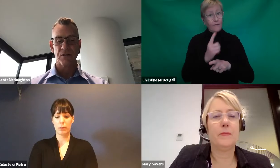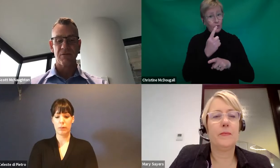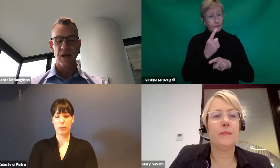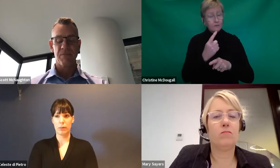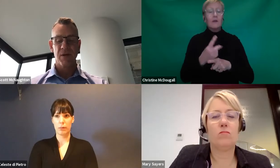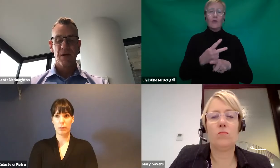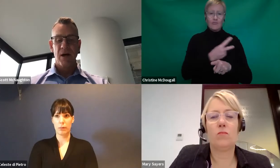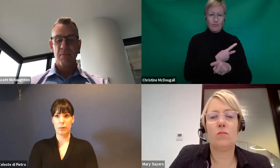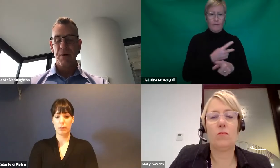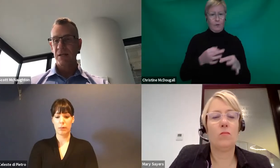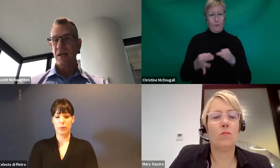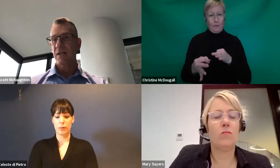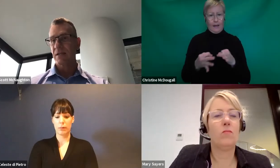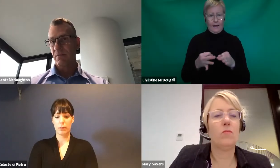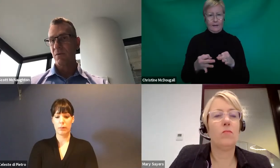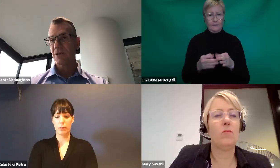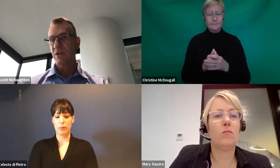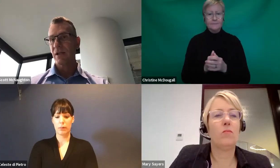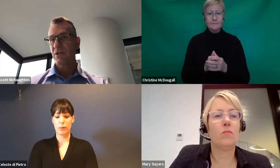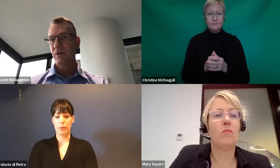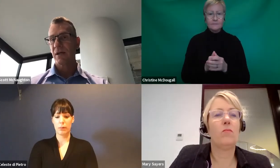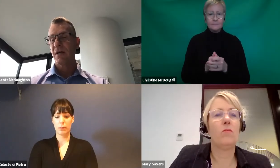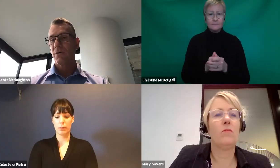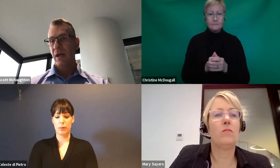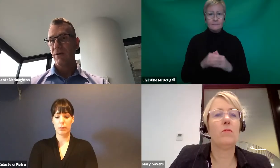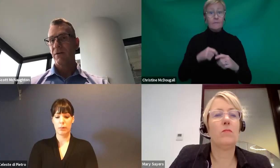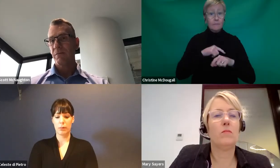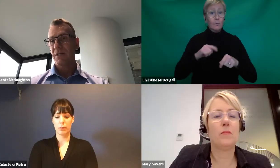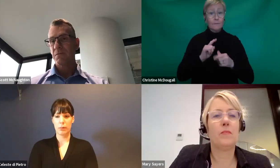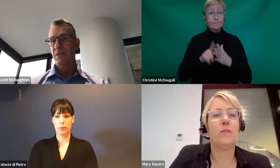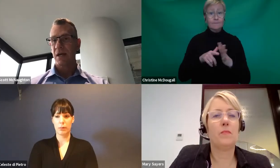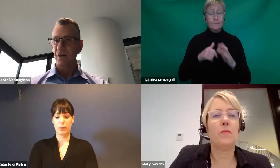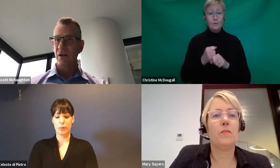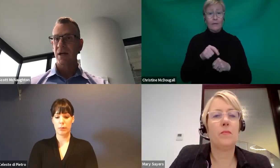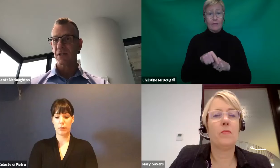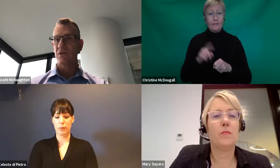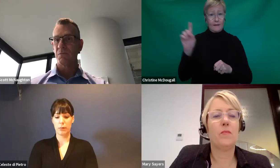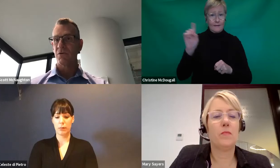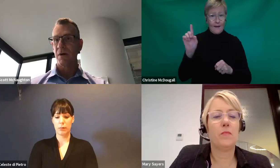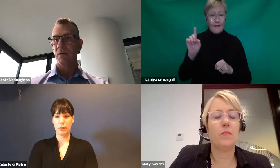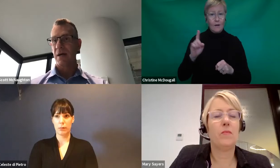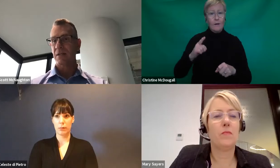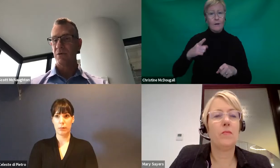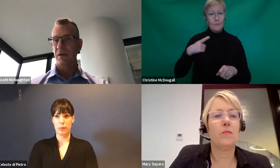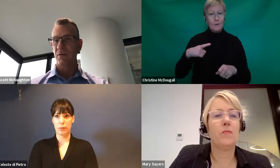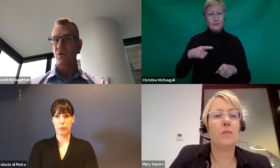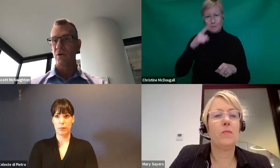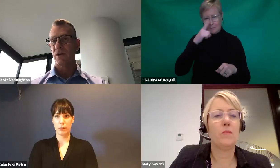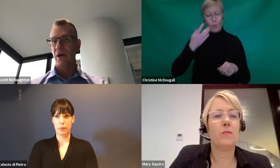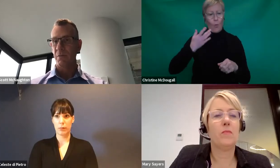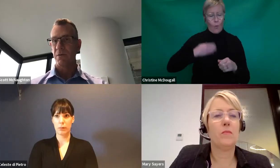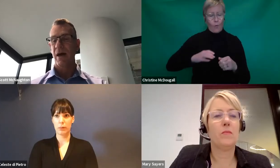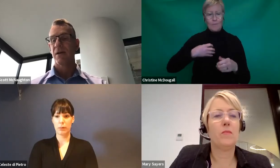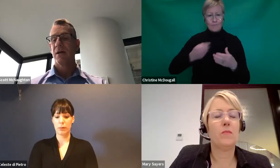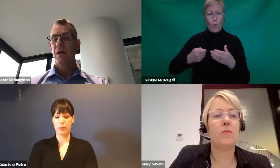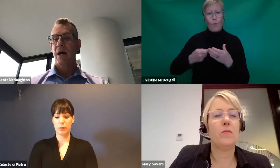constructed for now. But it is something we're certainly doing. We're hearing from participants saying, I'd like to use more of my capacity building in core,